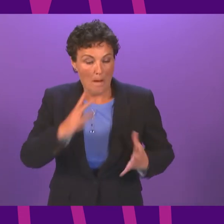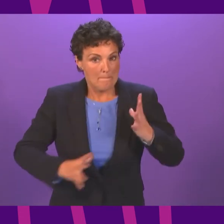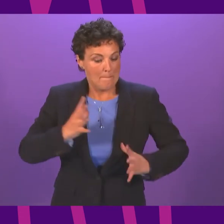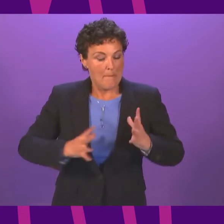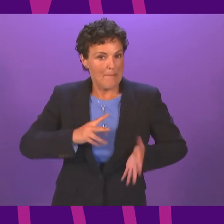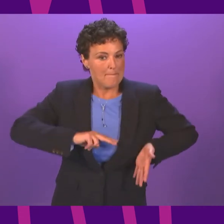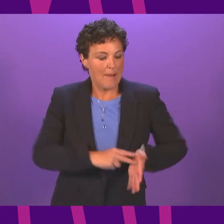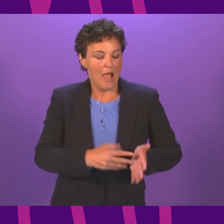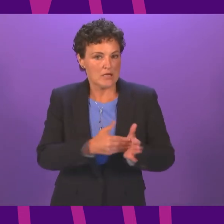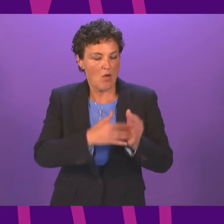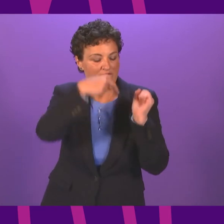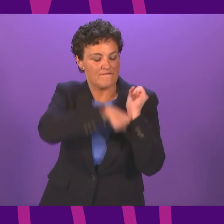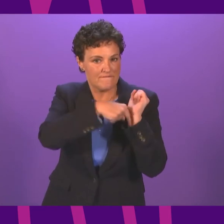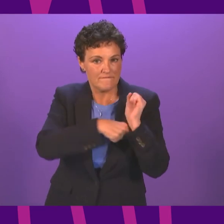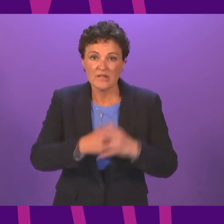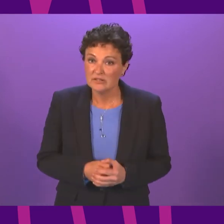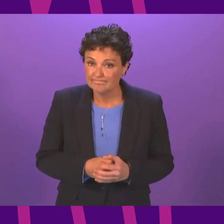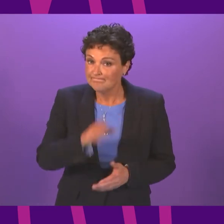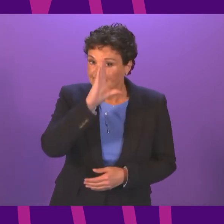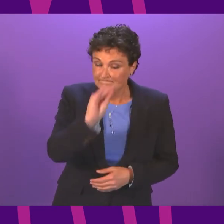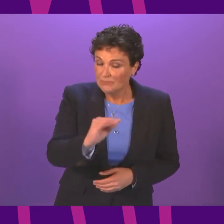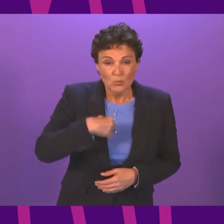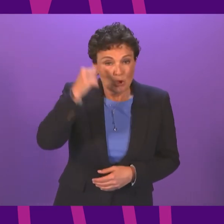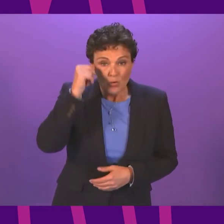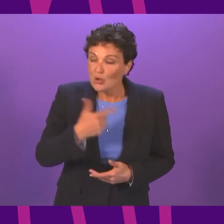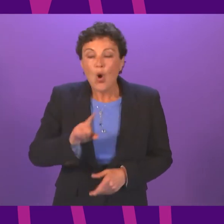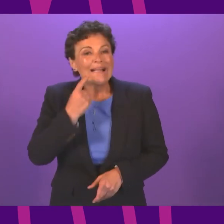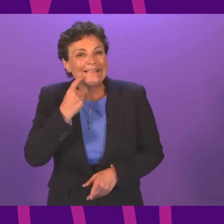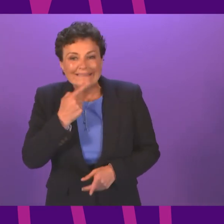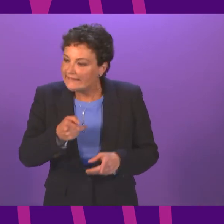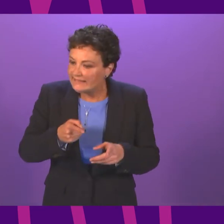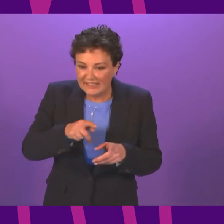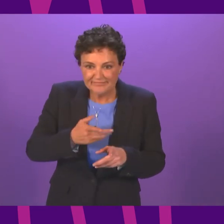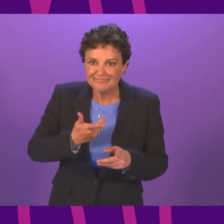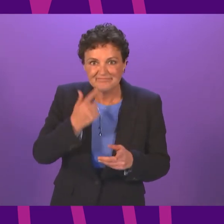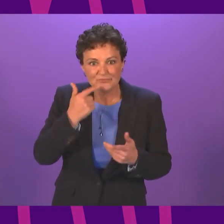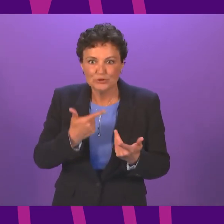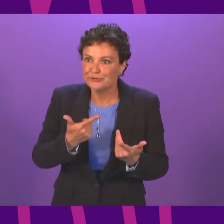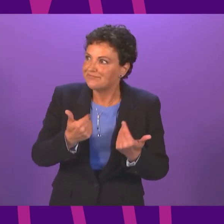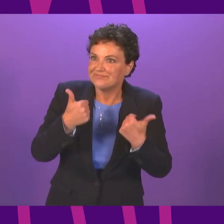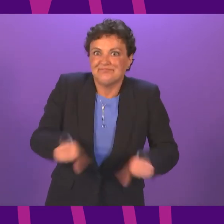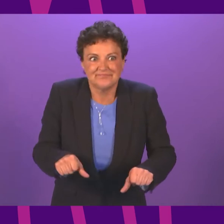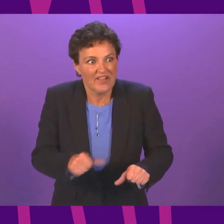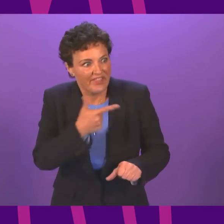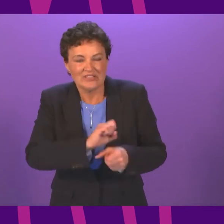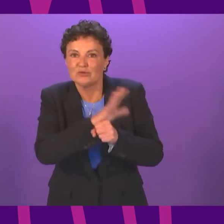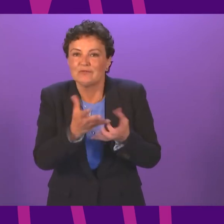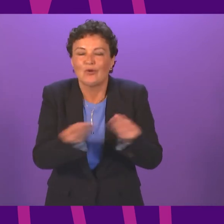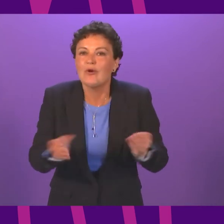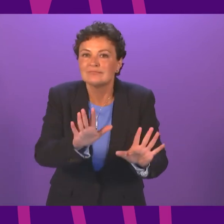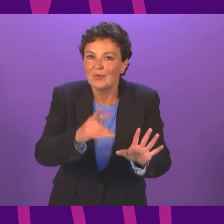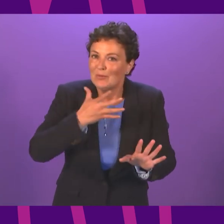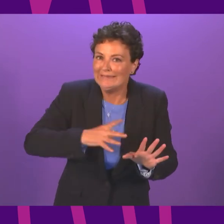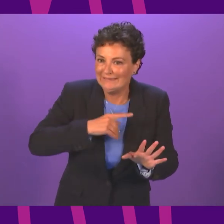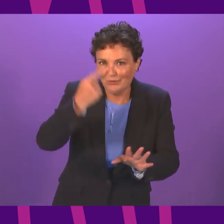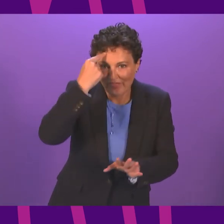route out of this pandemic. We know that getting both doses provides good protection, including against the Delta variant. So, these